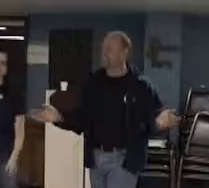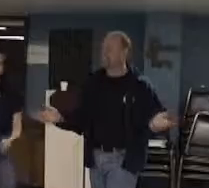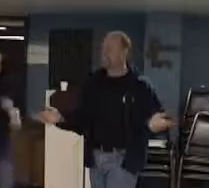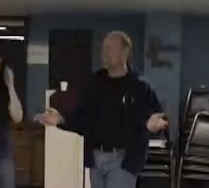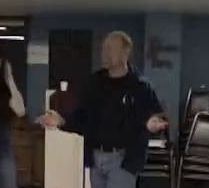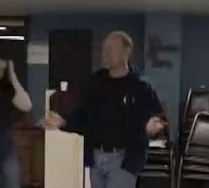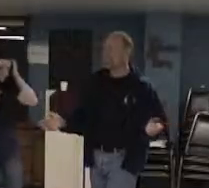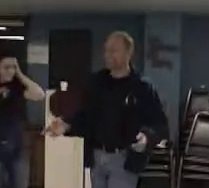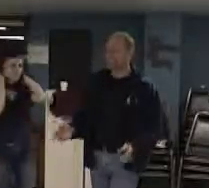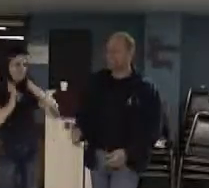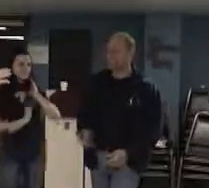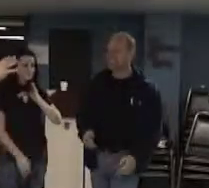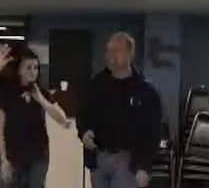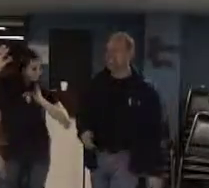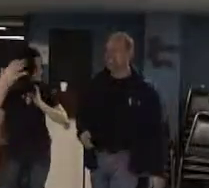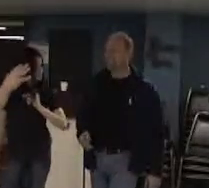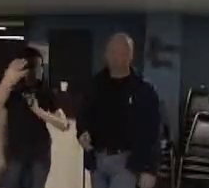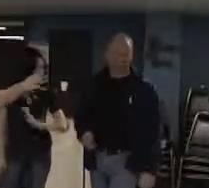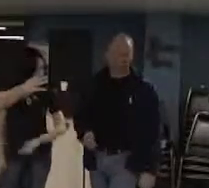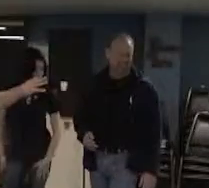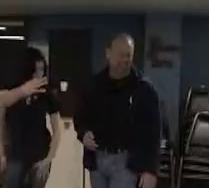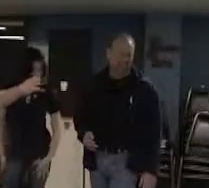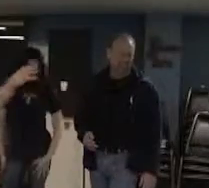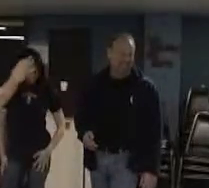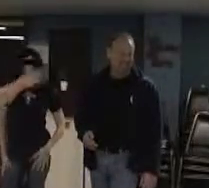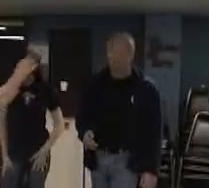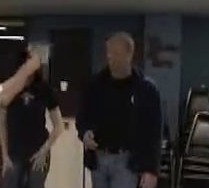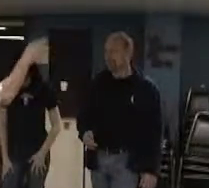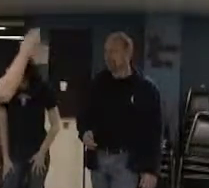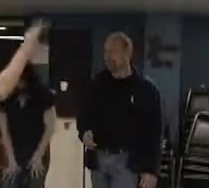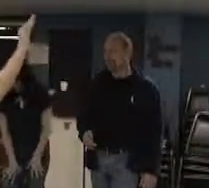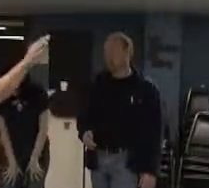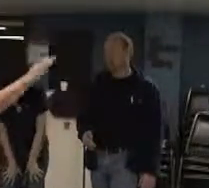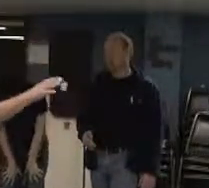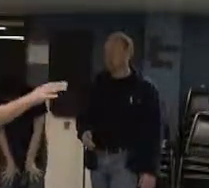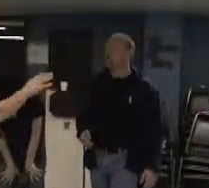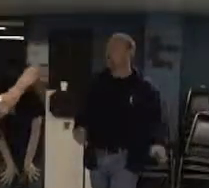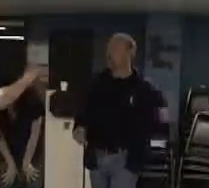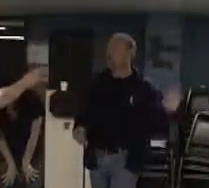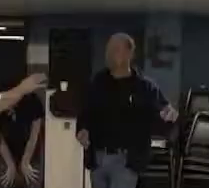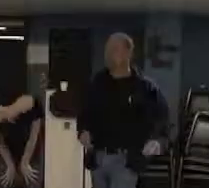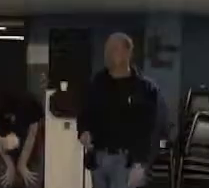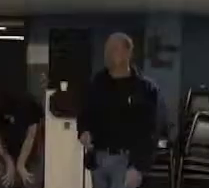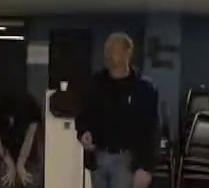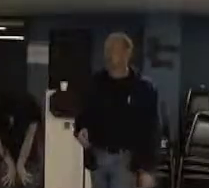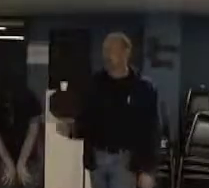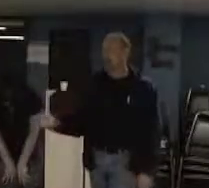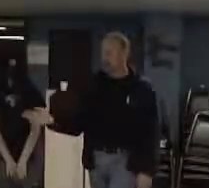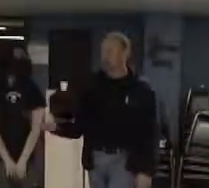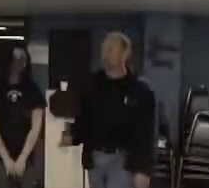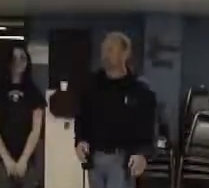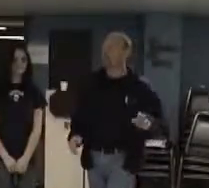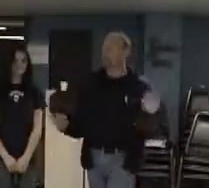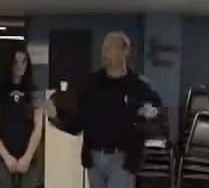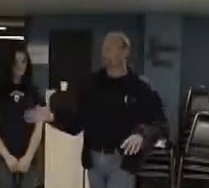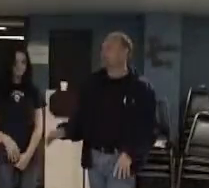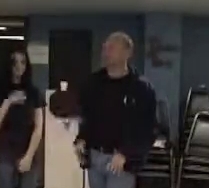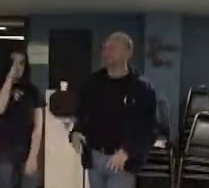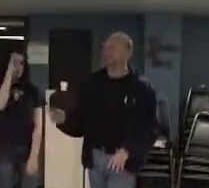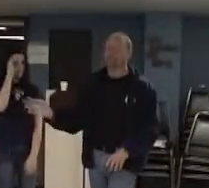It is better if you are. You're an actor. You have to take many roles on. Okay. Okay. Okay. So say you're an